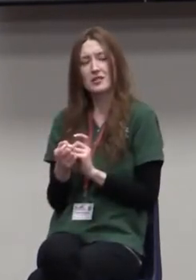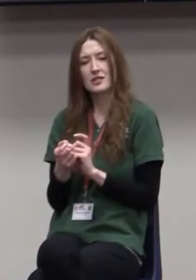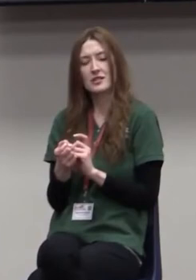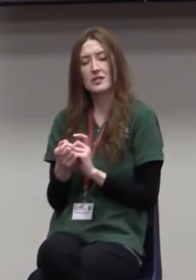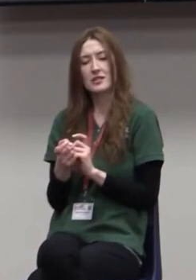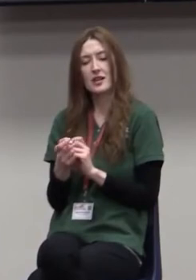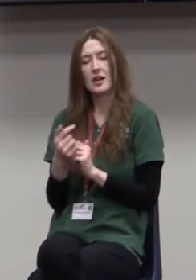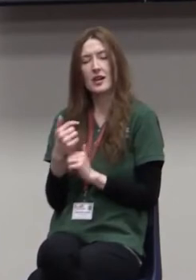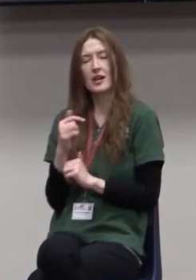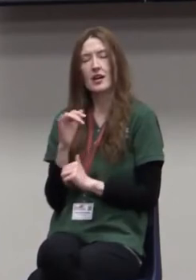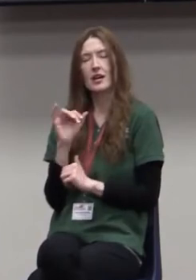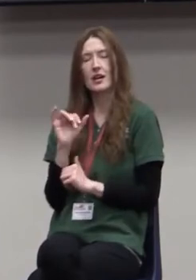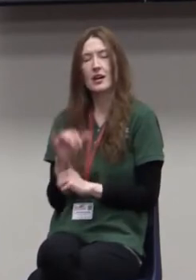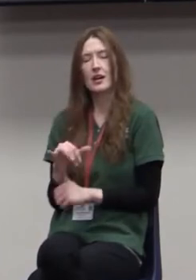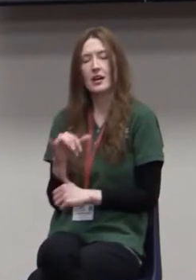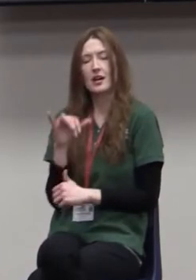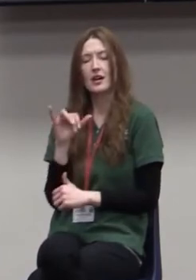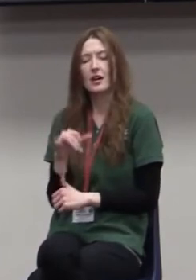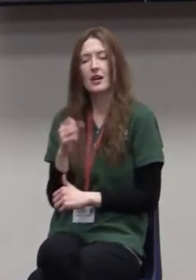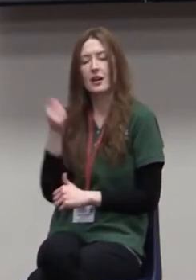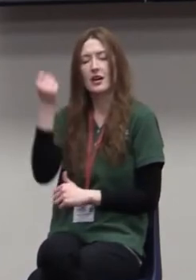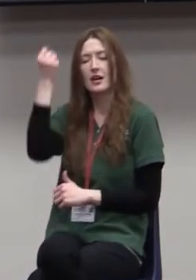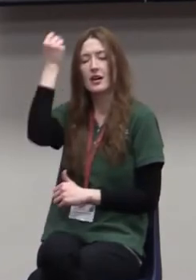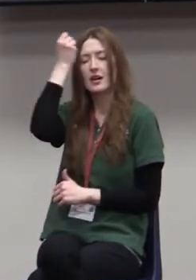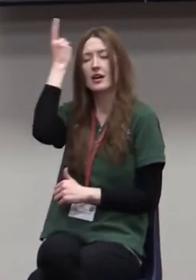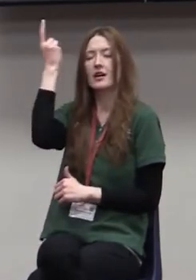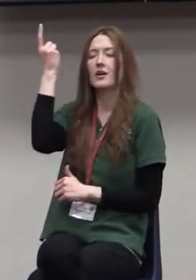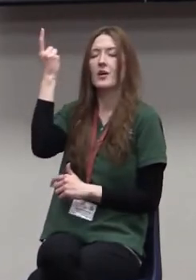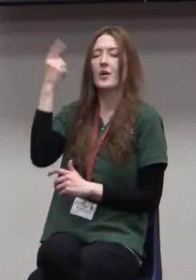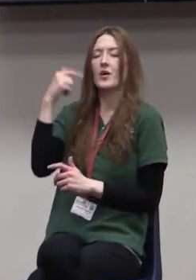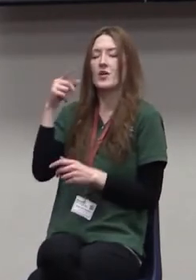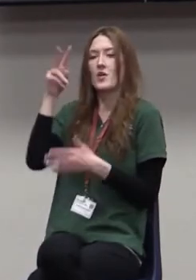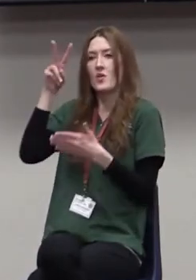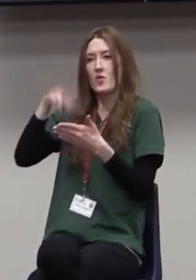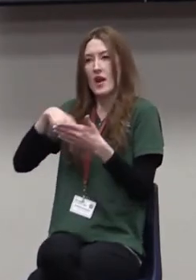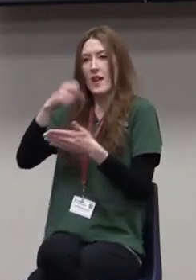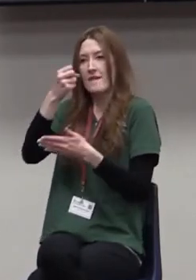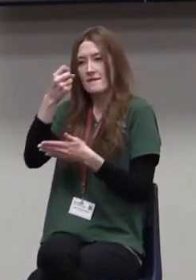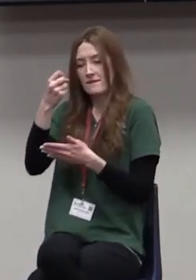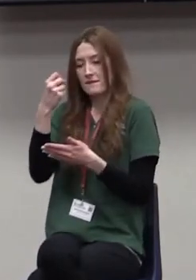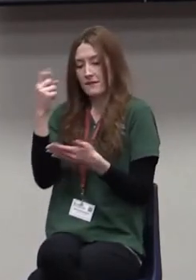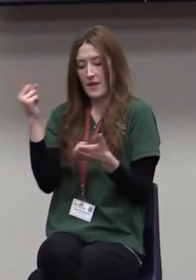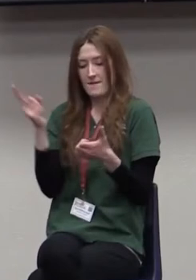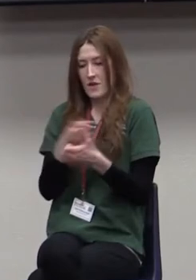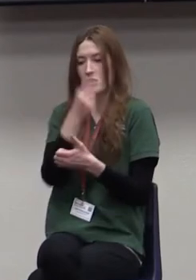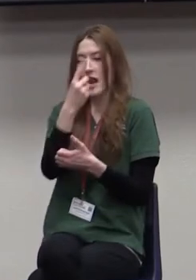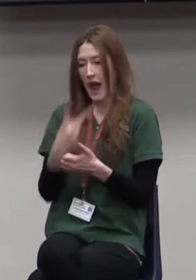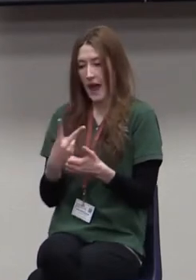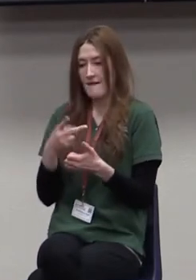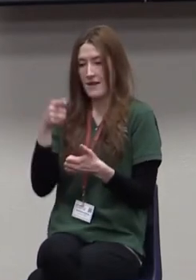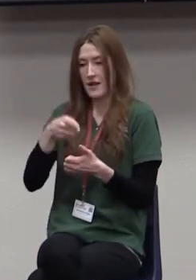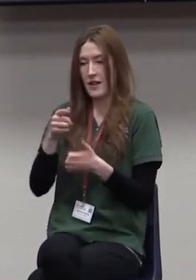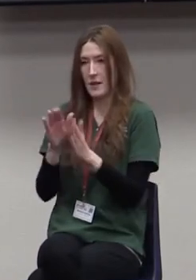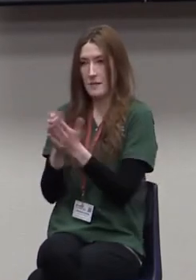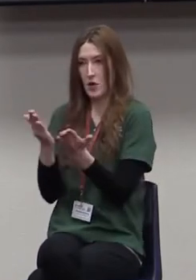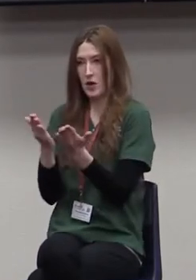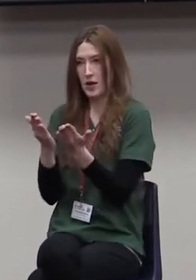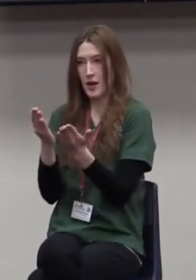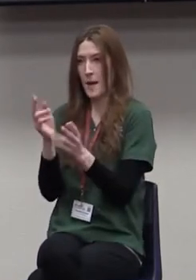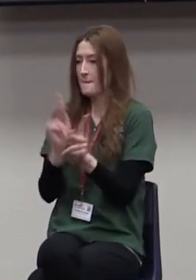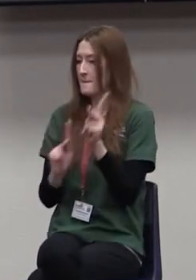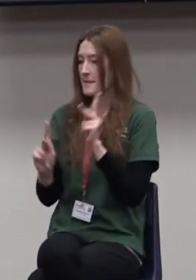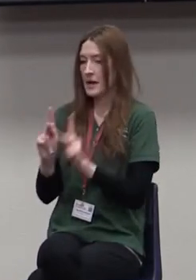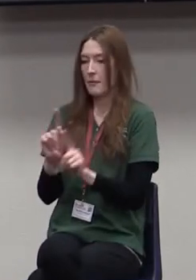And then it dawned on me. When you look at the first half of this book, you've got people working side by side.